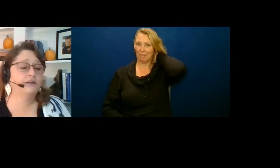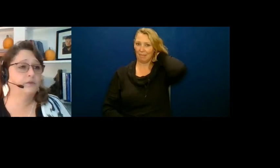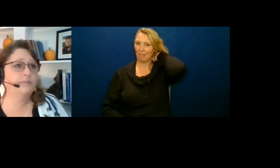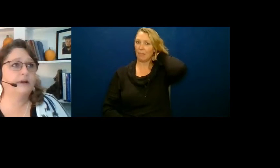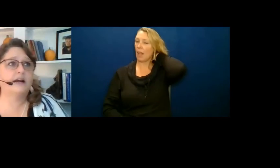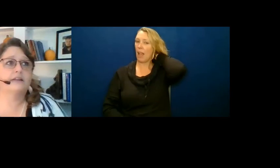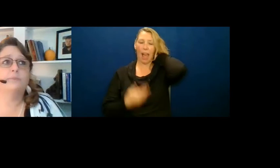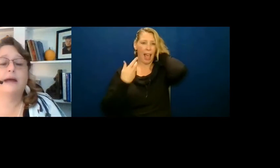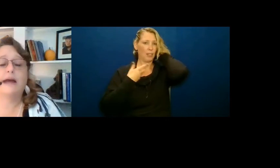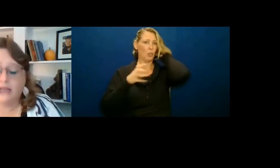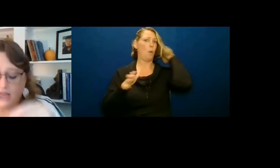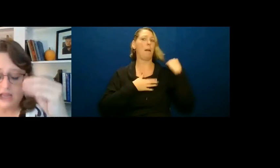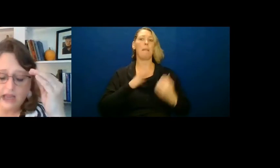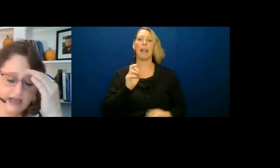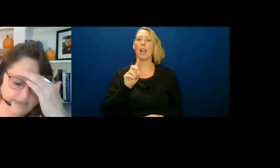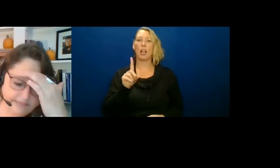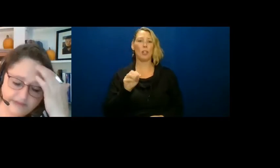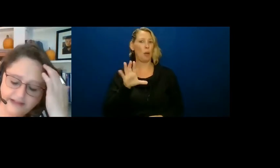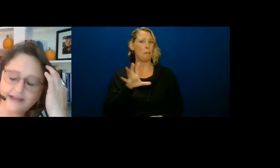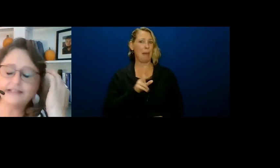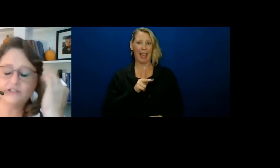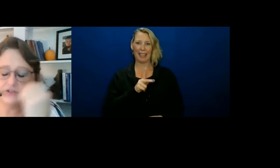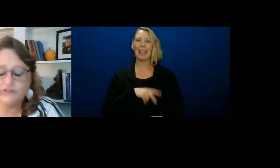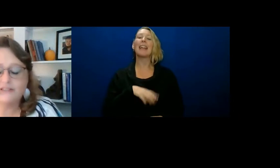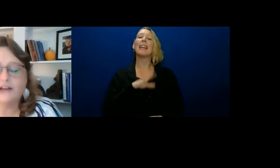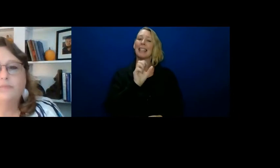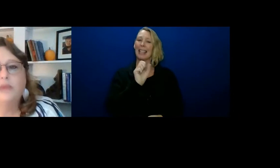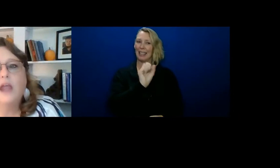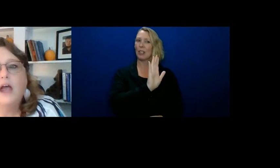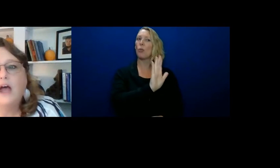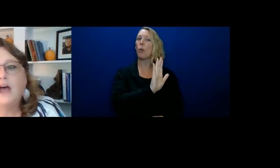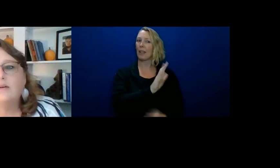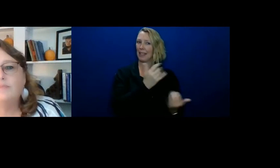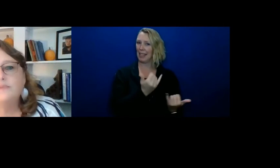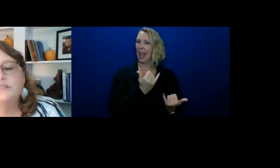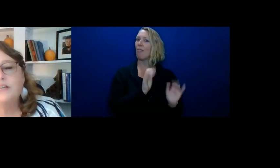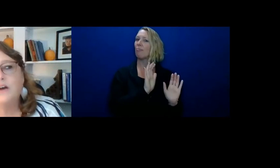I don't want my condo back. Yes, it's yours now.